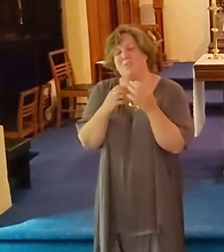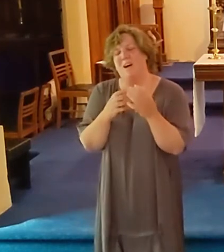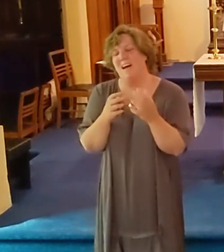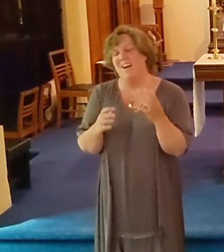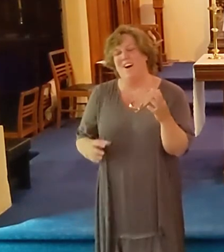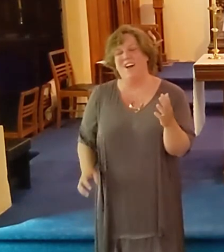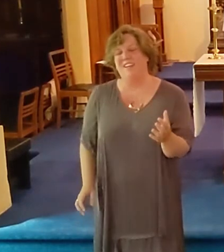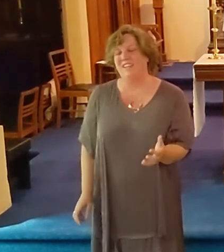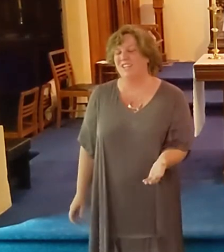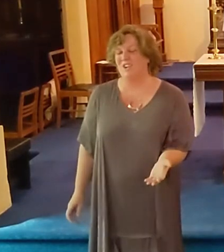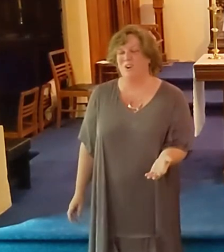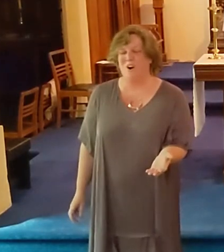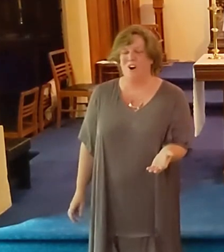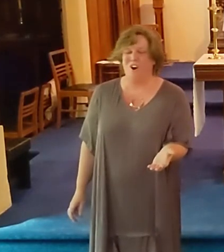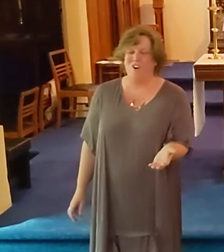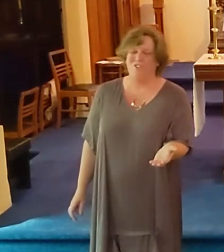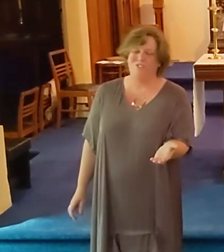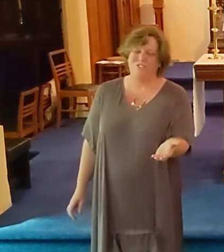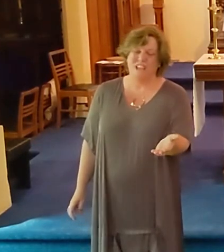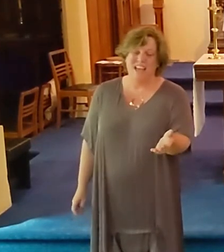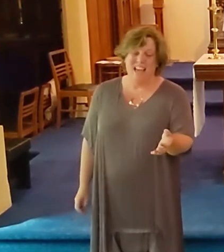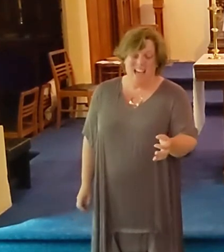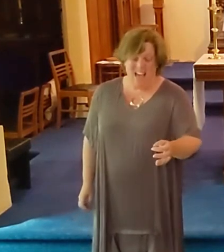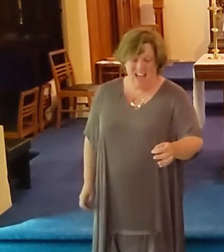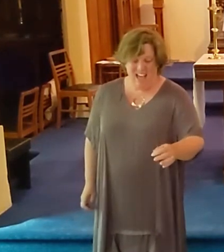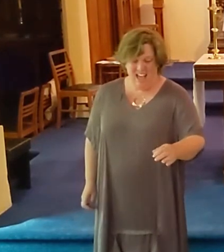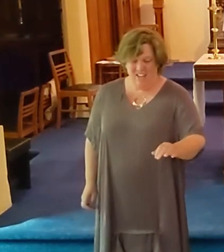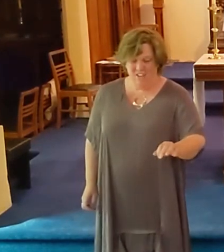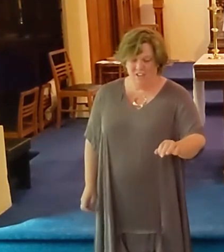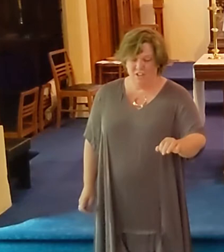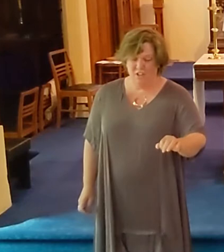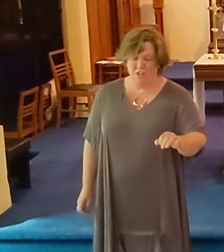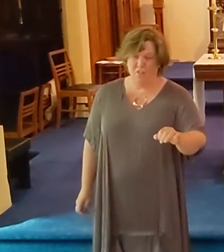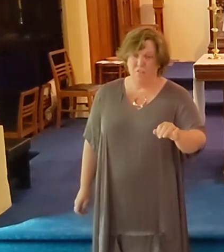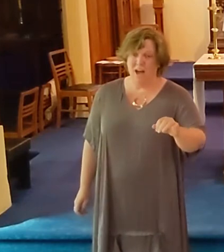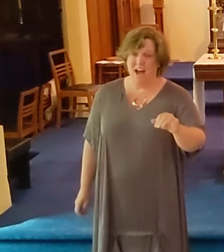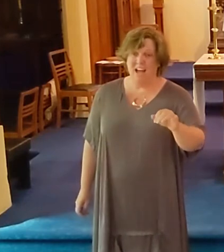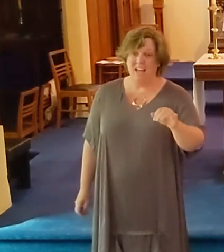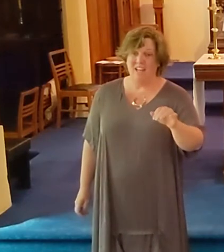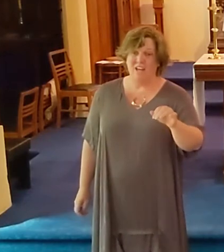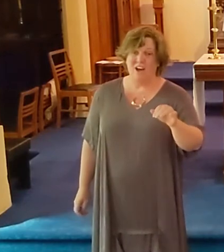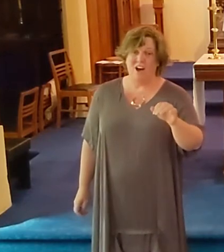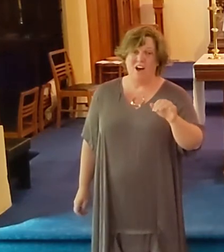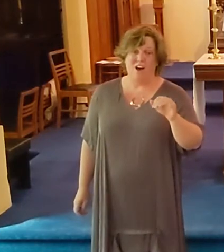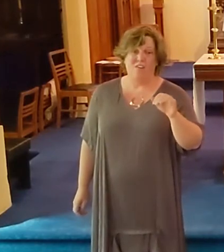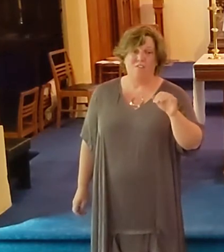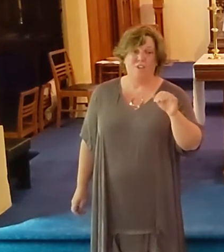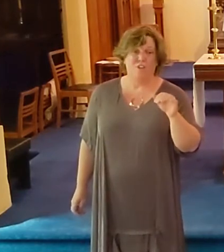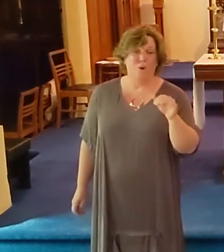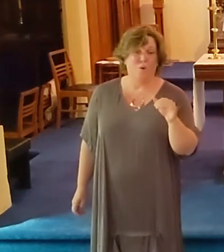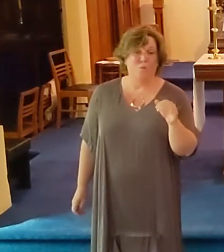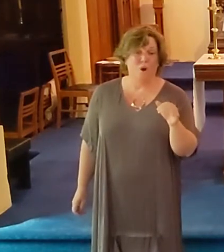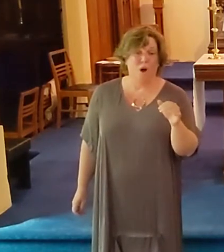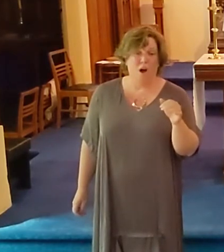crowd whereon he goes. And I leave my love